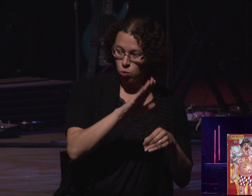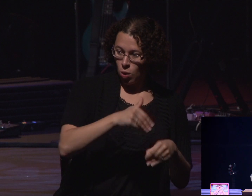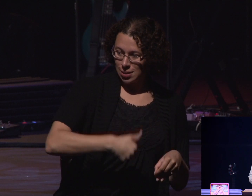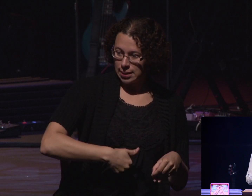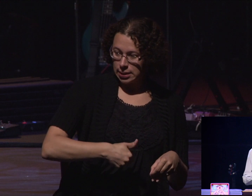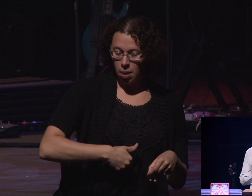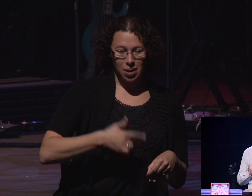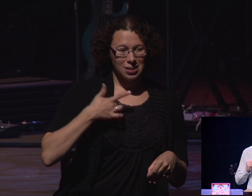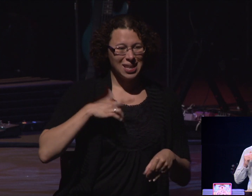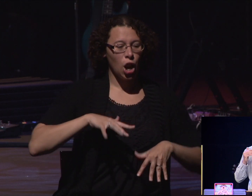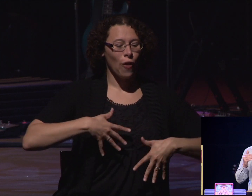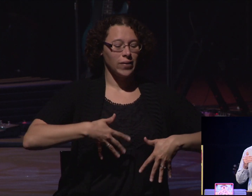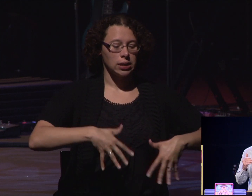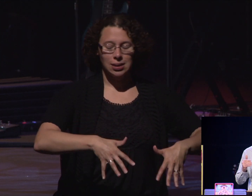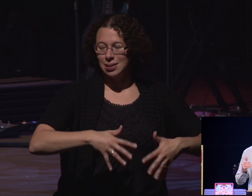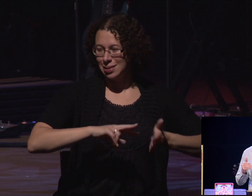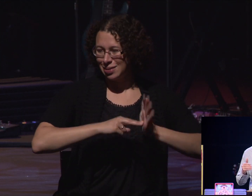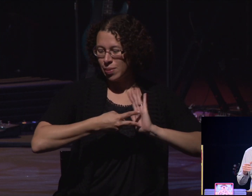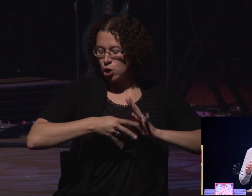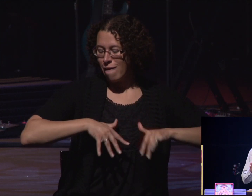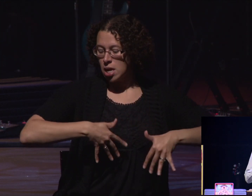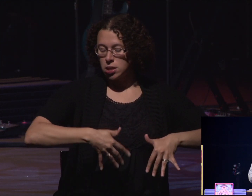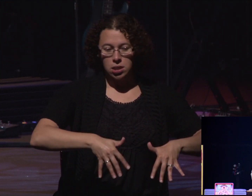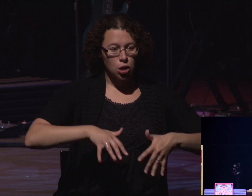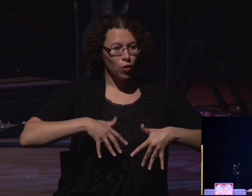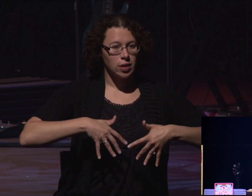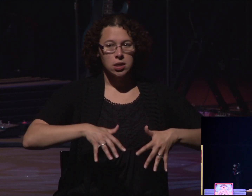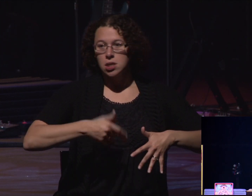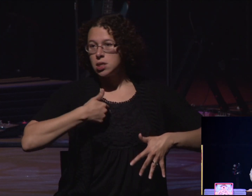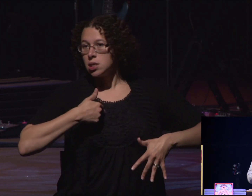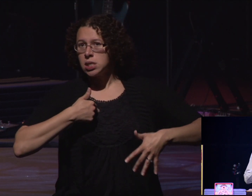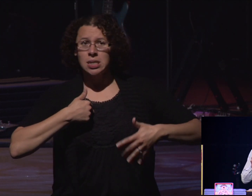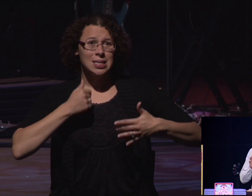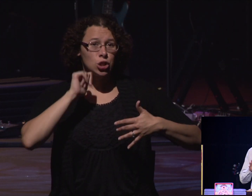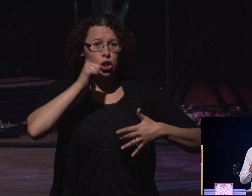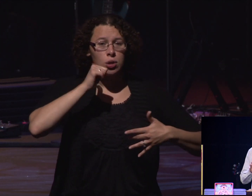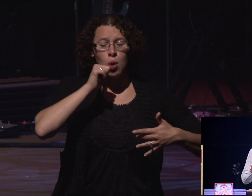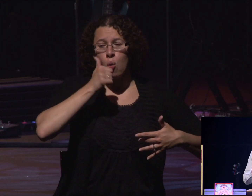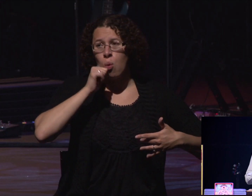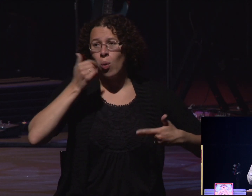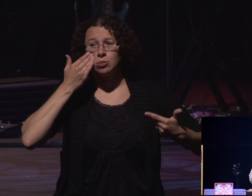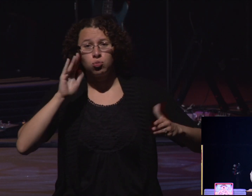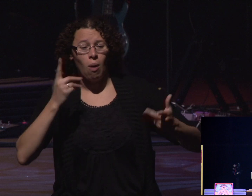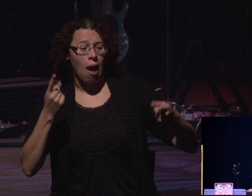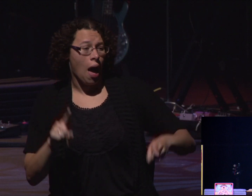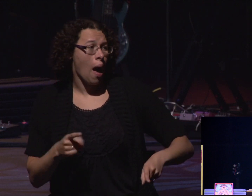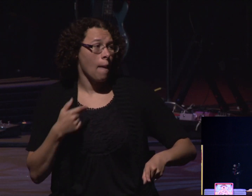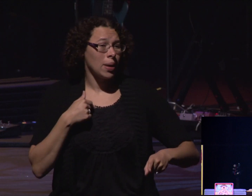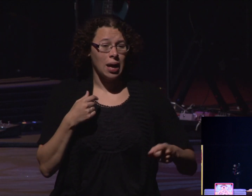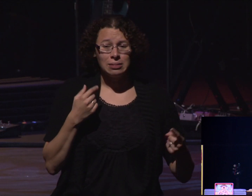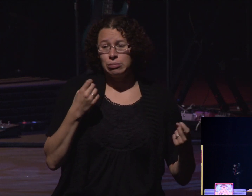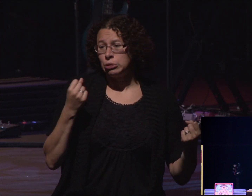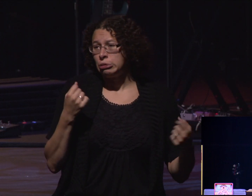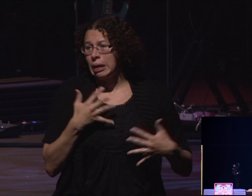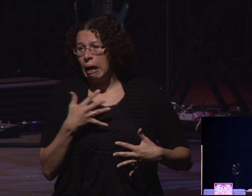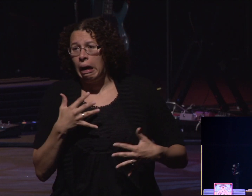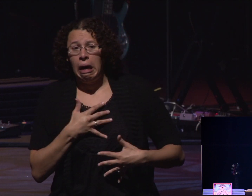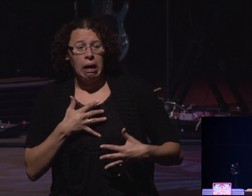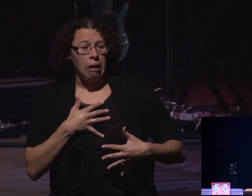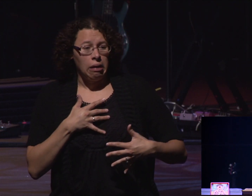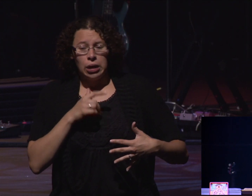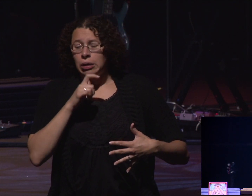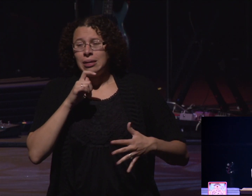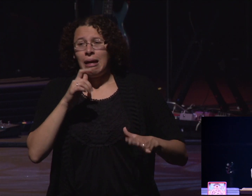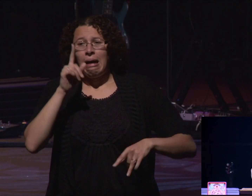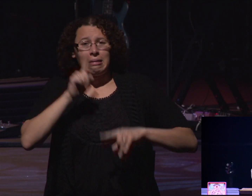unsure about tomorrow. I don't know what's going to happen. I get this fear of what's going to go. I get some doubt. I just feel like I don't have the strength to face what's